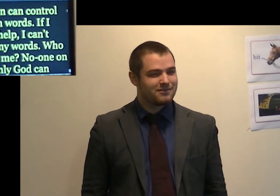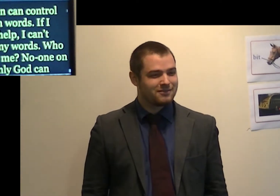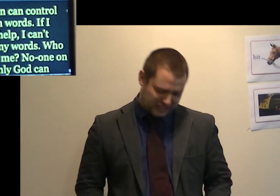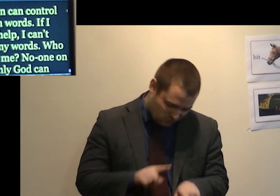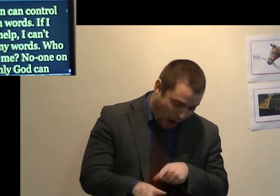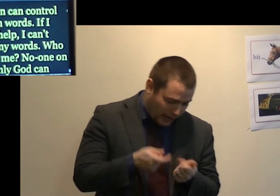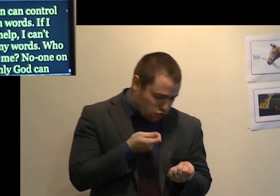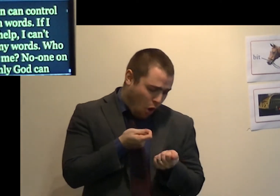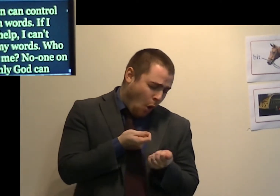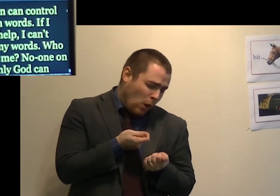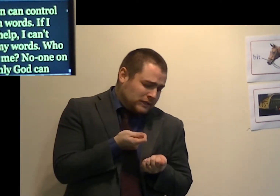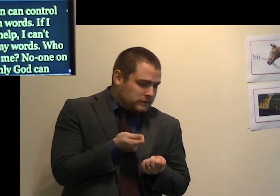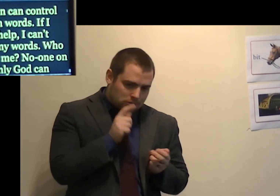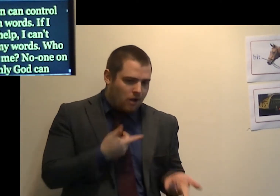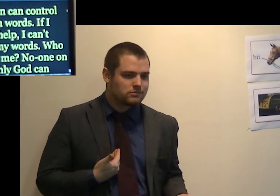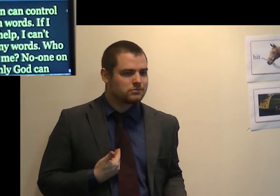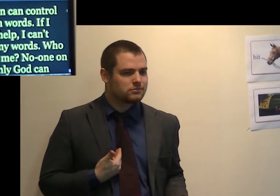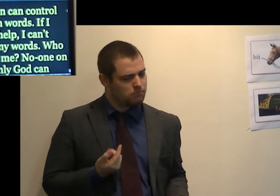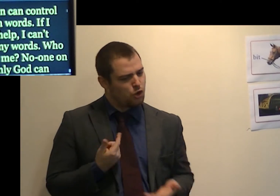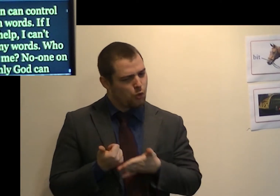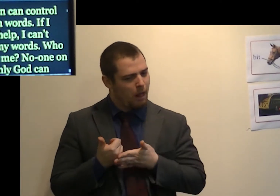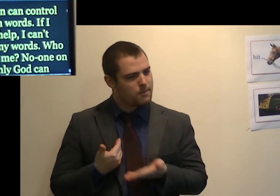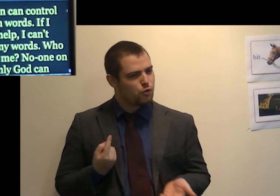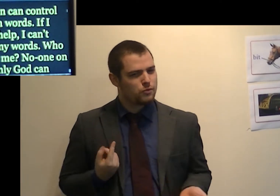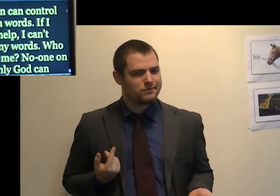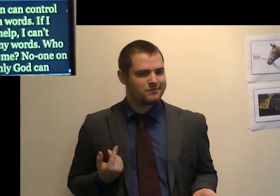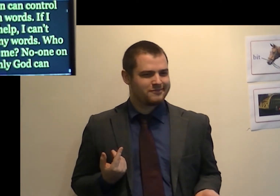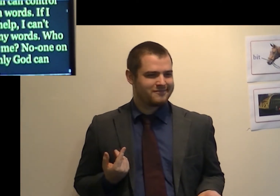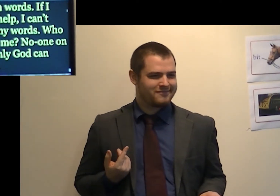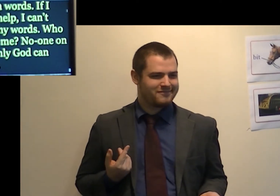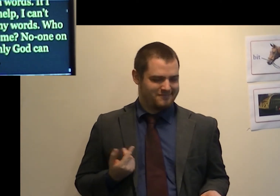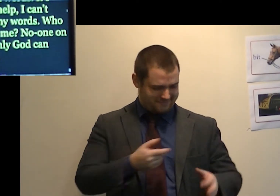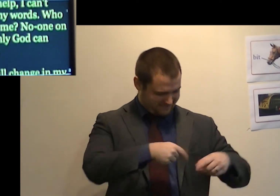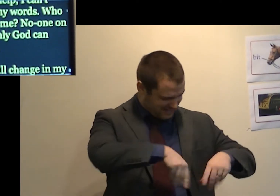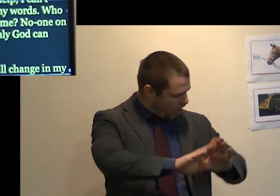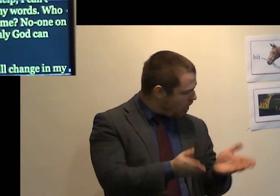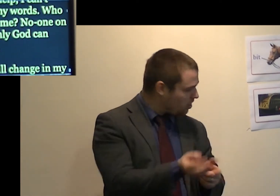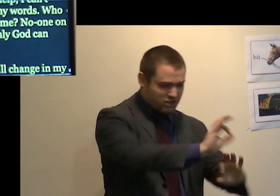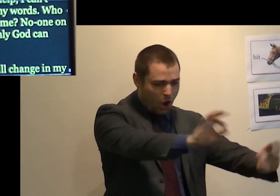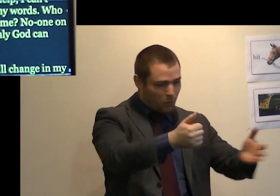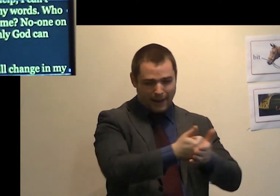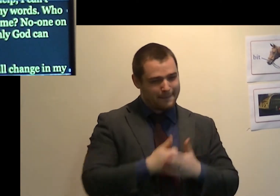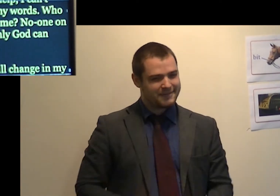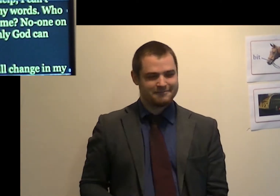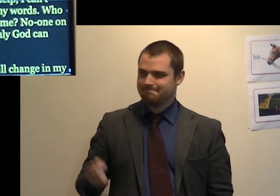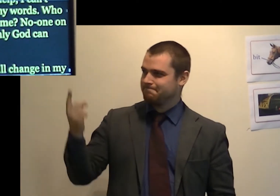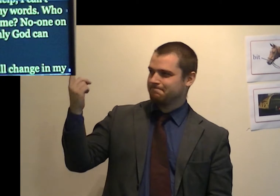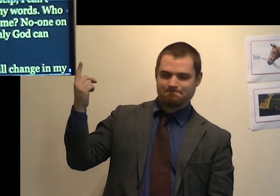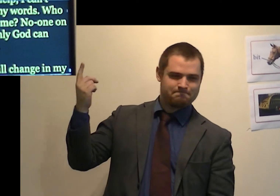Who can help me? No one on earth, only God can help